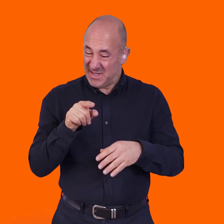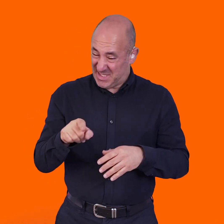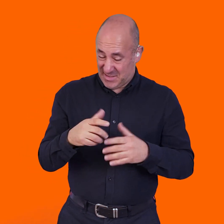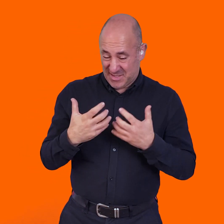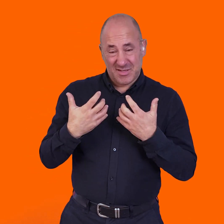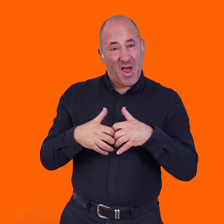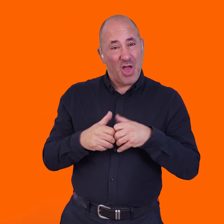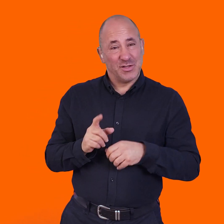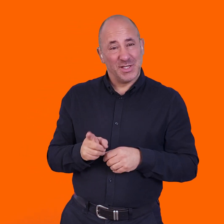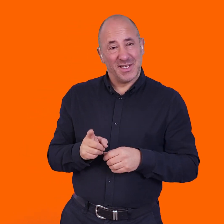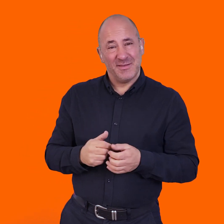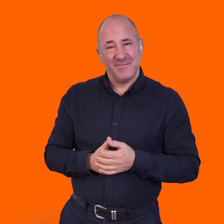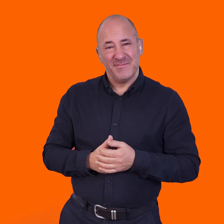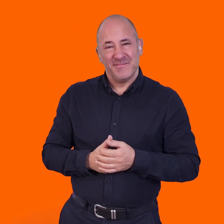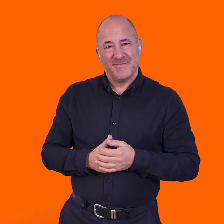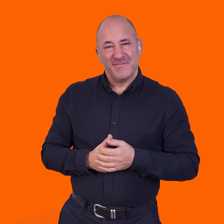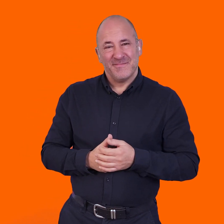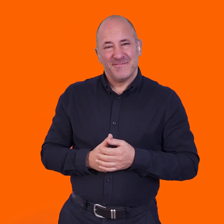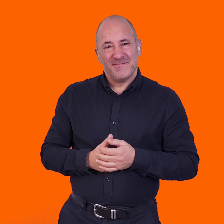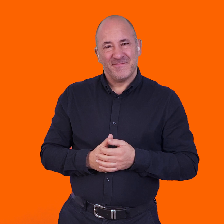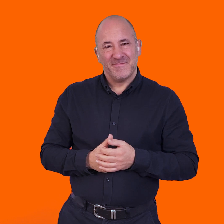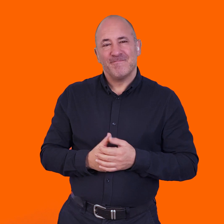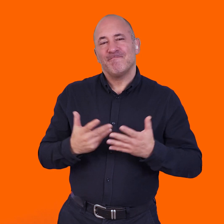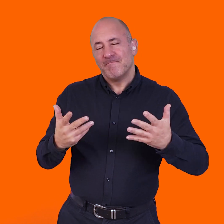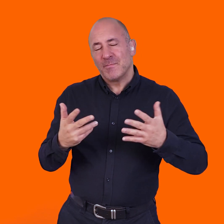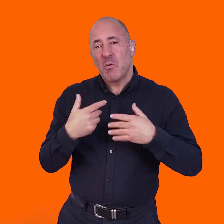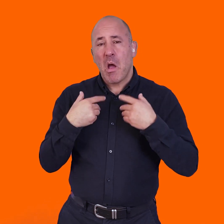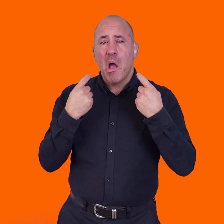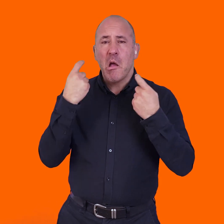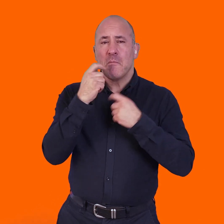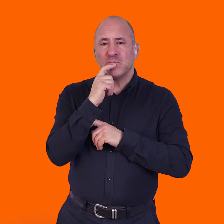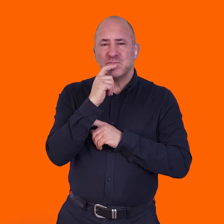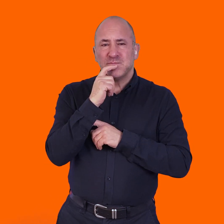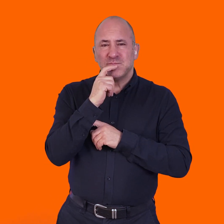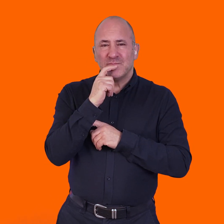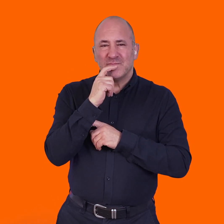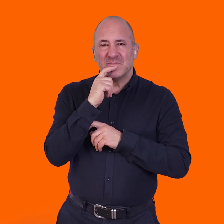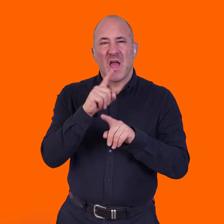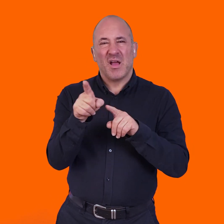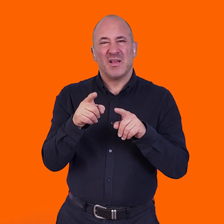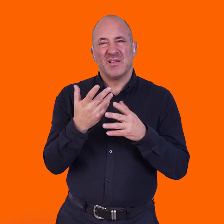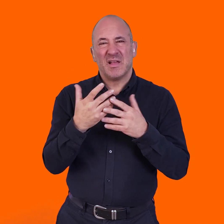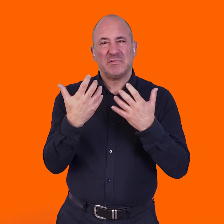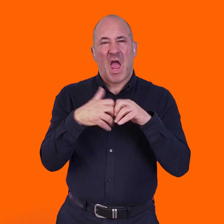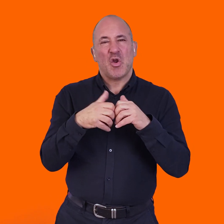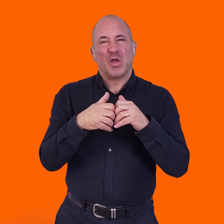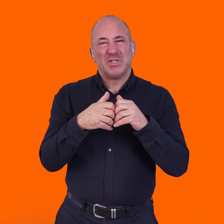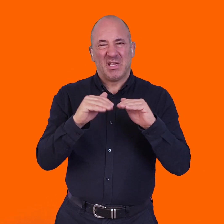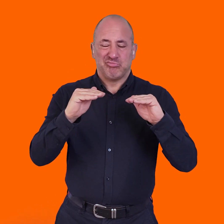make other things work, right? That's what technology is. So I guess going, if we're working